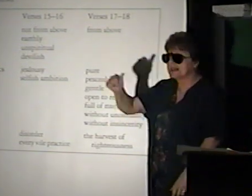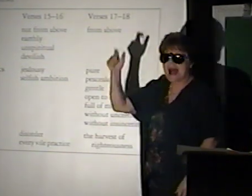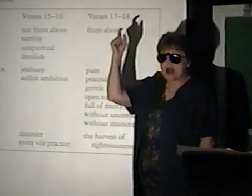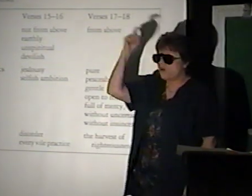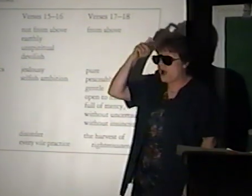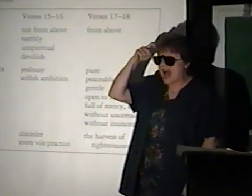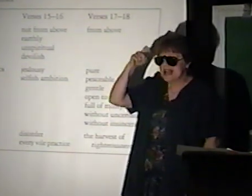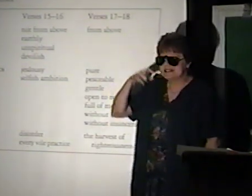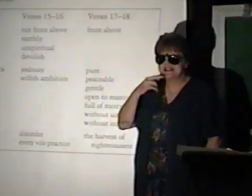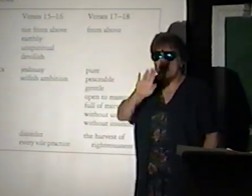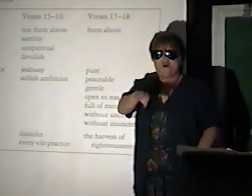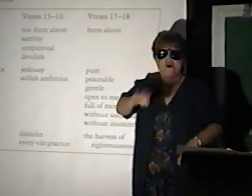Not wise. have